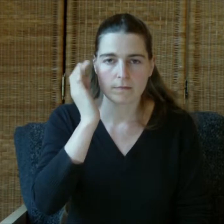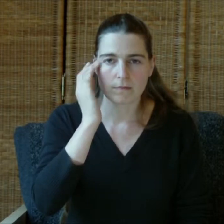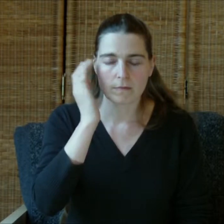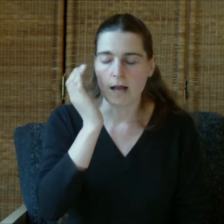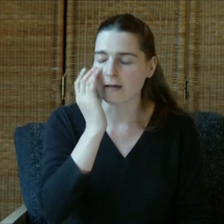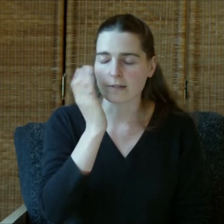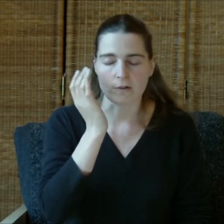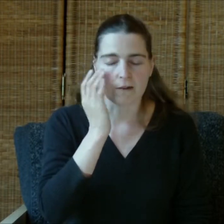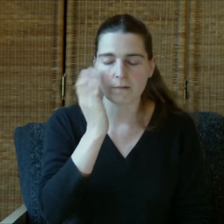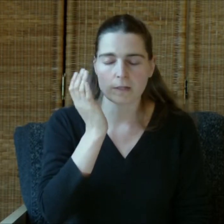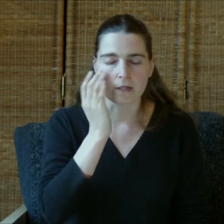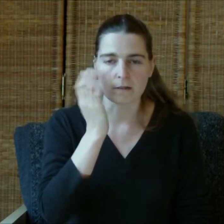And it's driving me nuts.